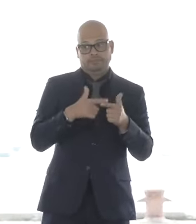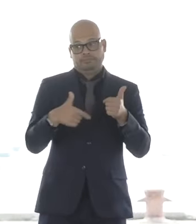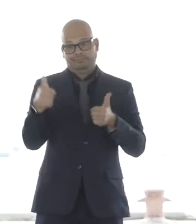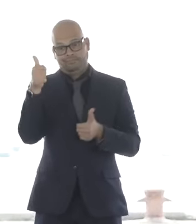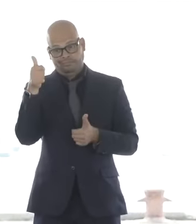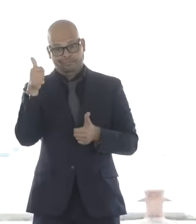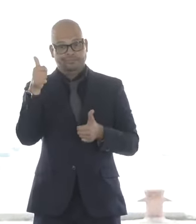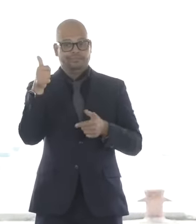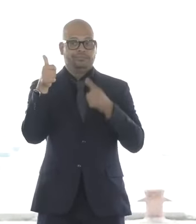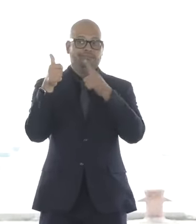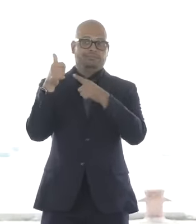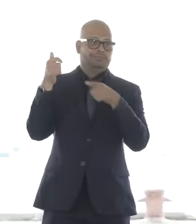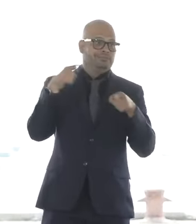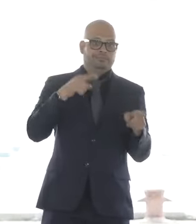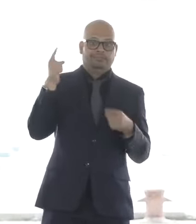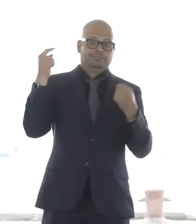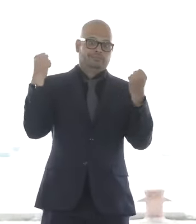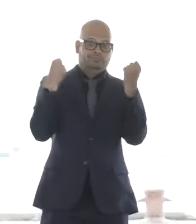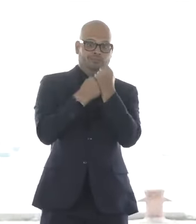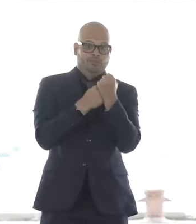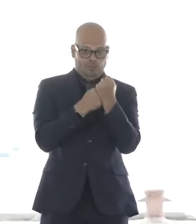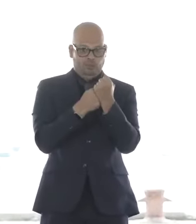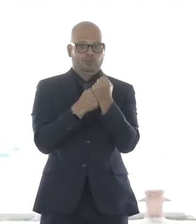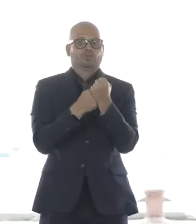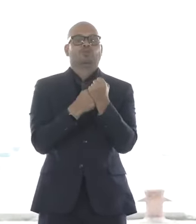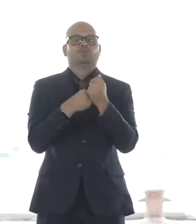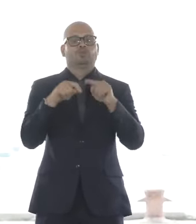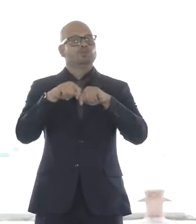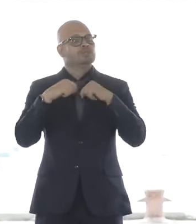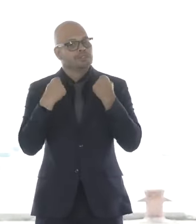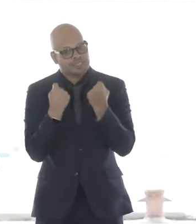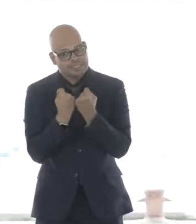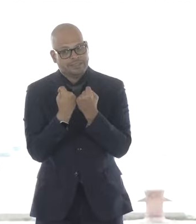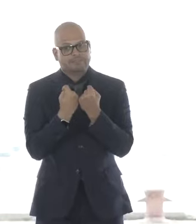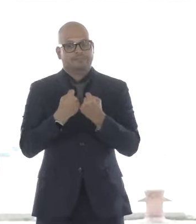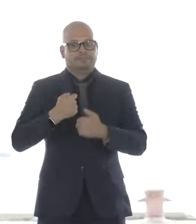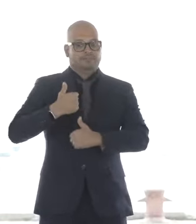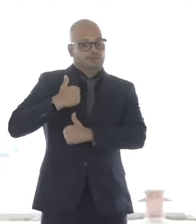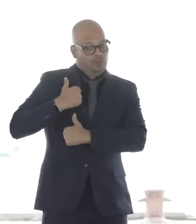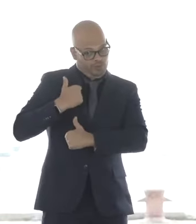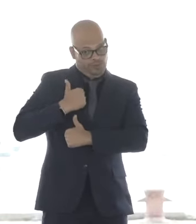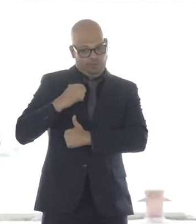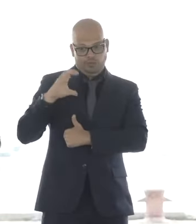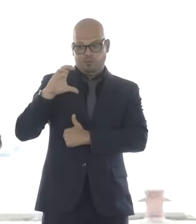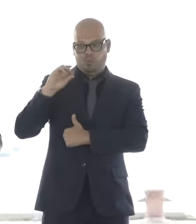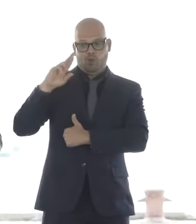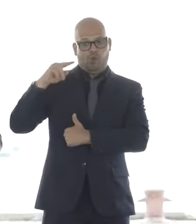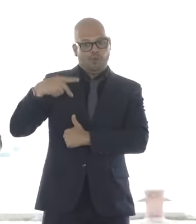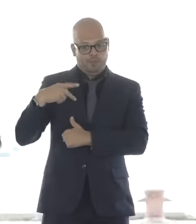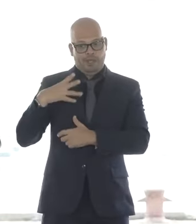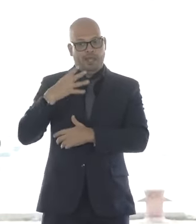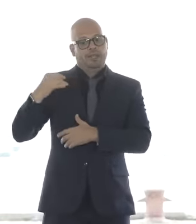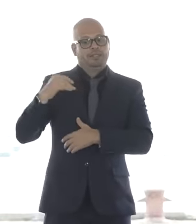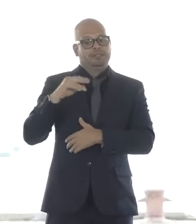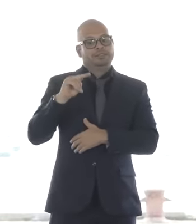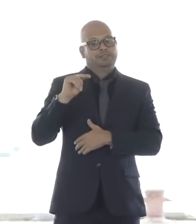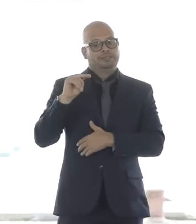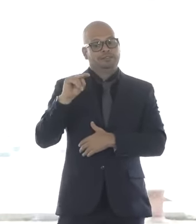support from our teams at MARAD, the Army Corps of Engineers, and NOAA. And to our customers,